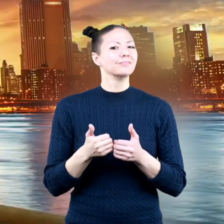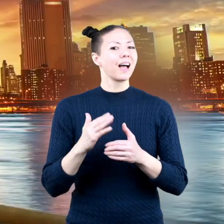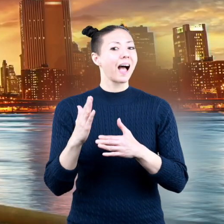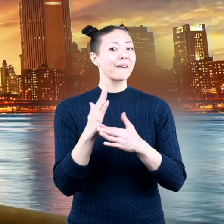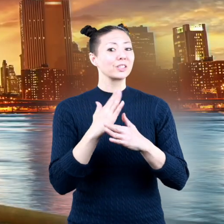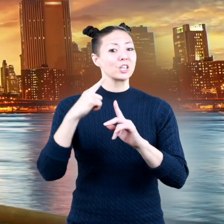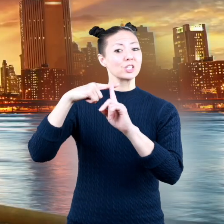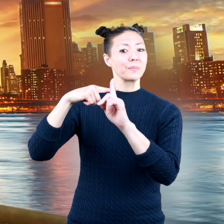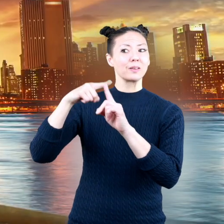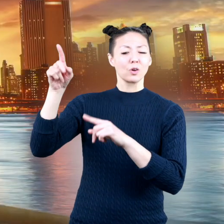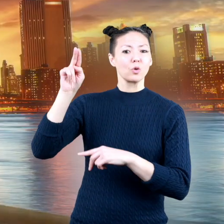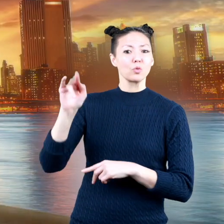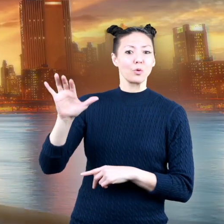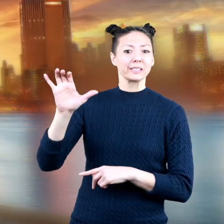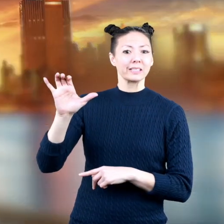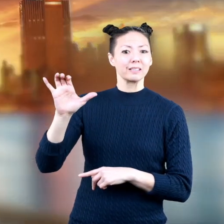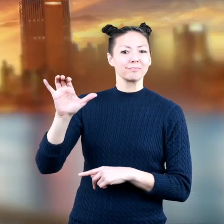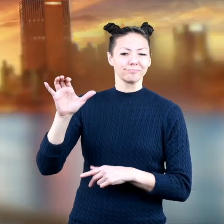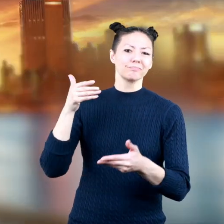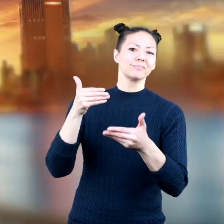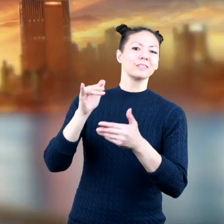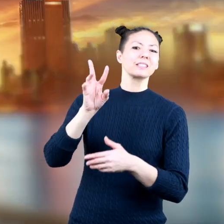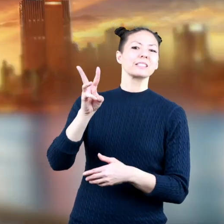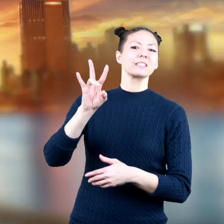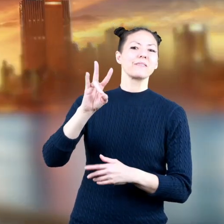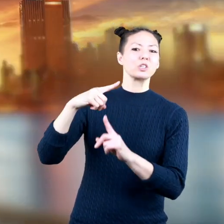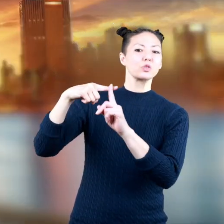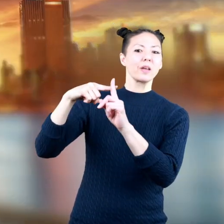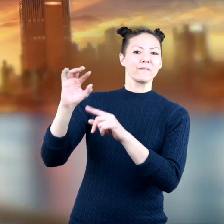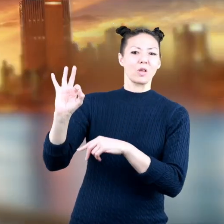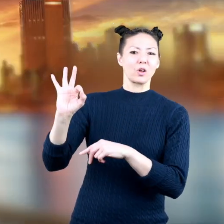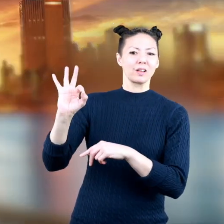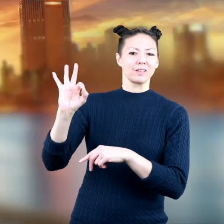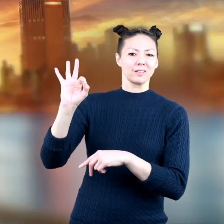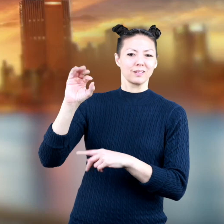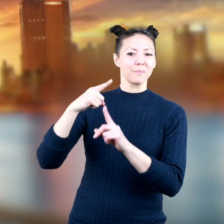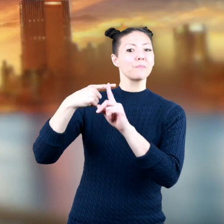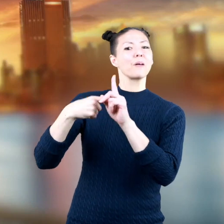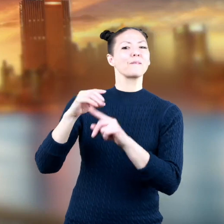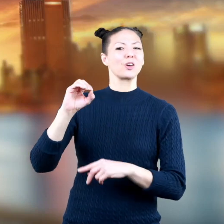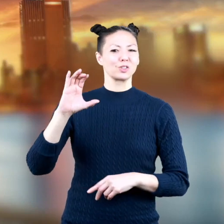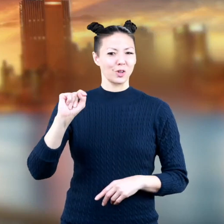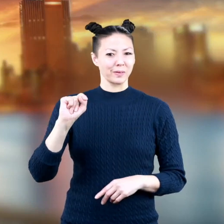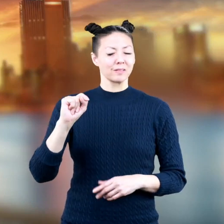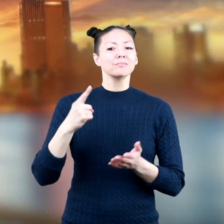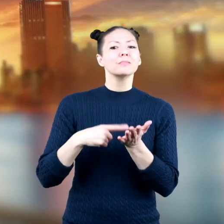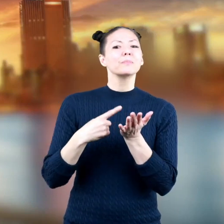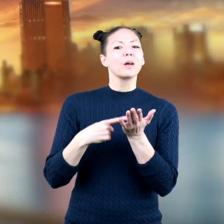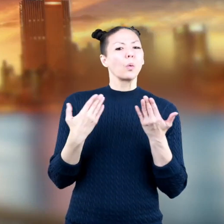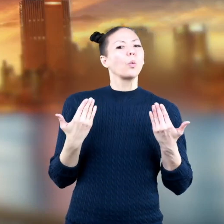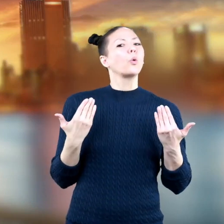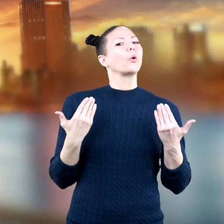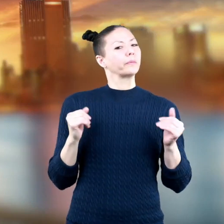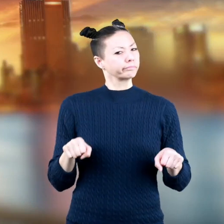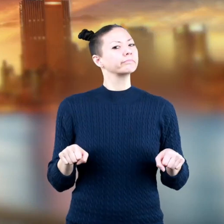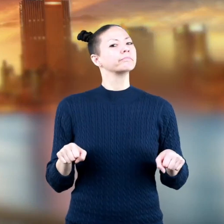temperature in new york city is nearly 67 degrees Fahrenheit in October but sometimes it can get a little cooler